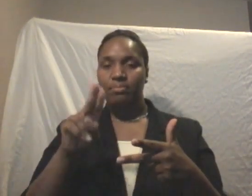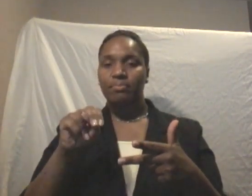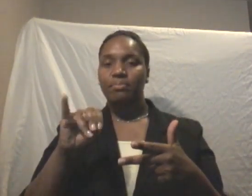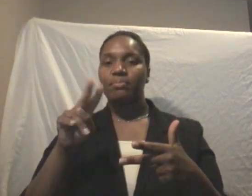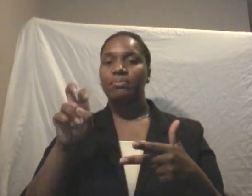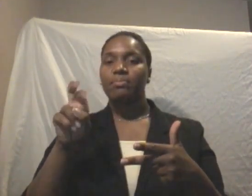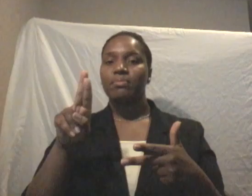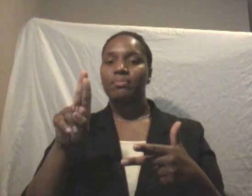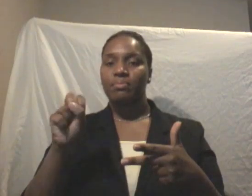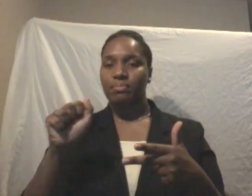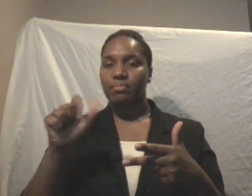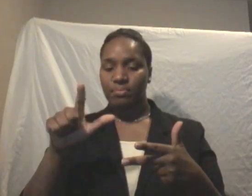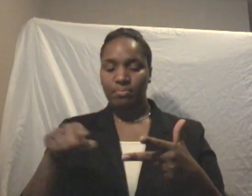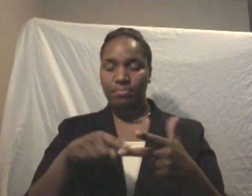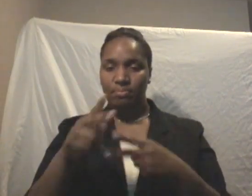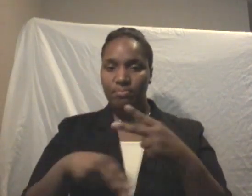with an investment account.